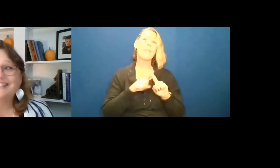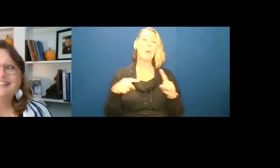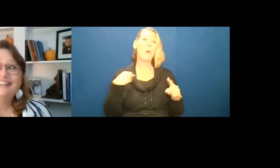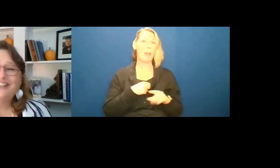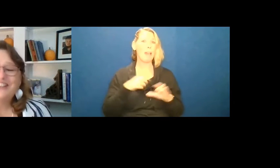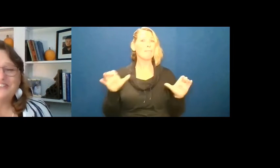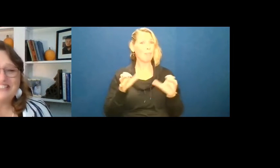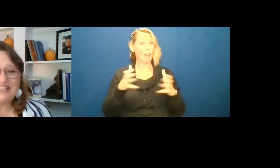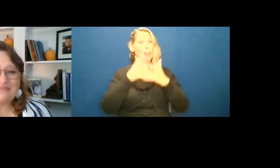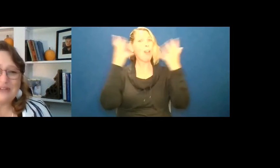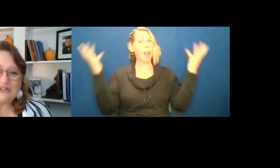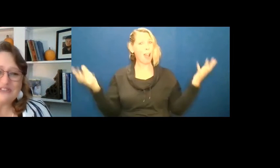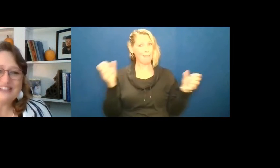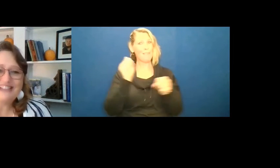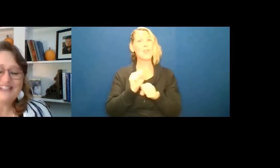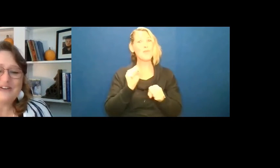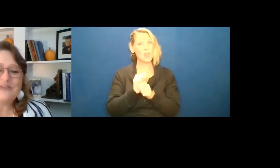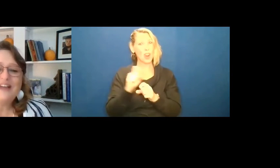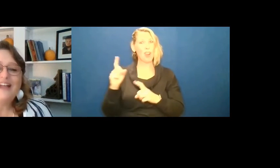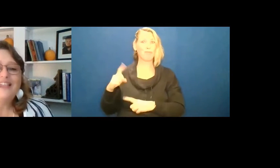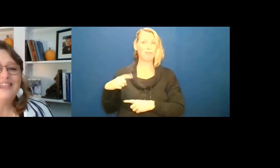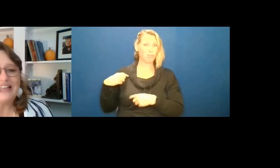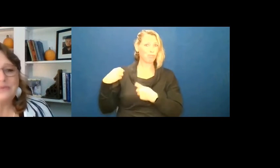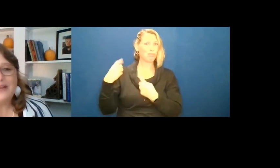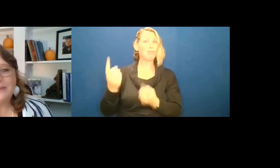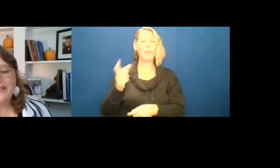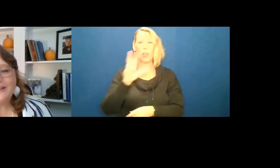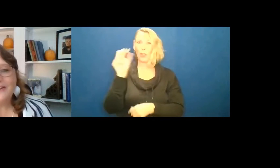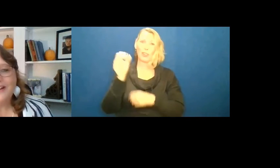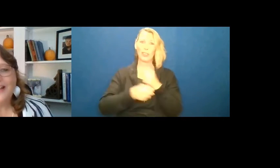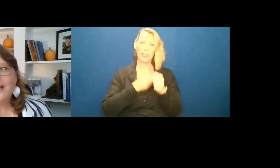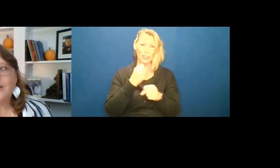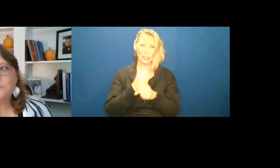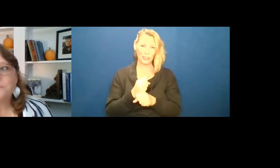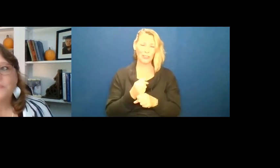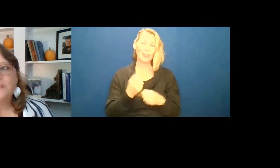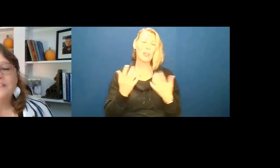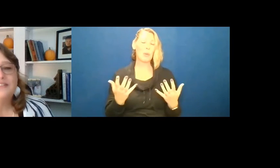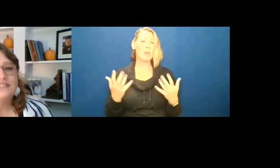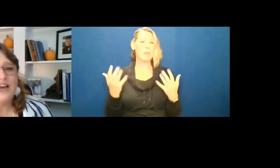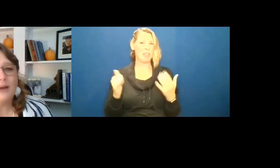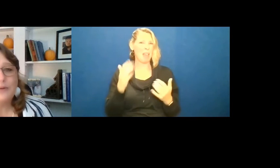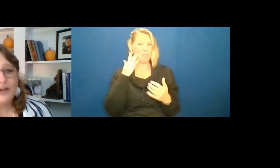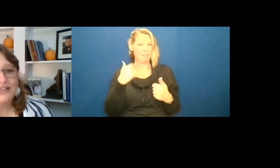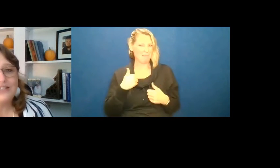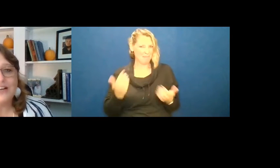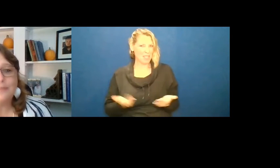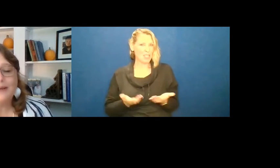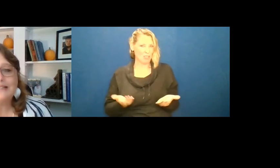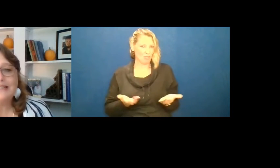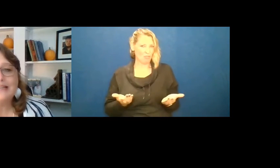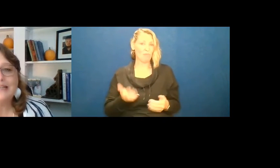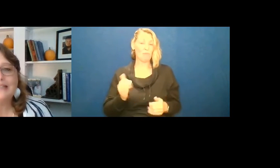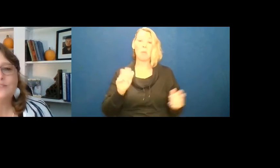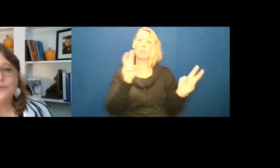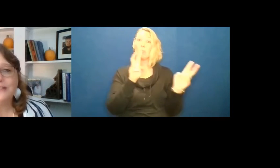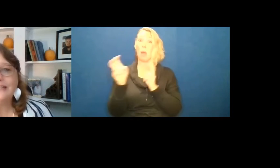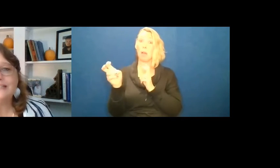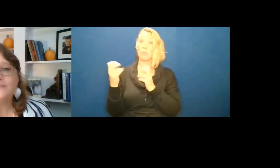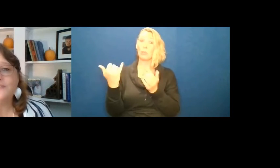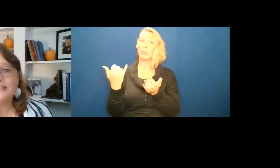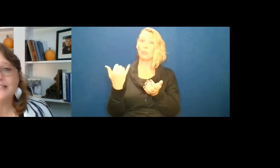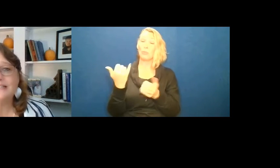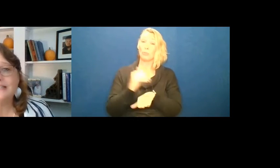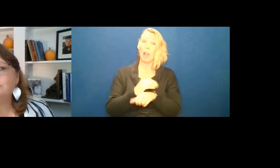the last 30 some years. So that's why I'm here. This topic we're going to talk about tonight, this